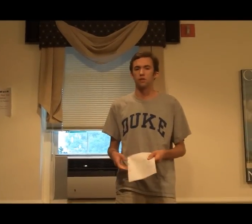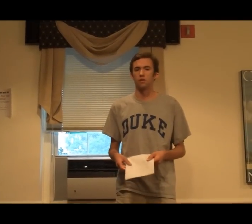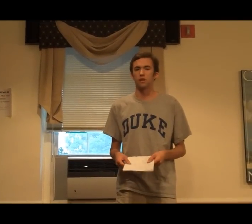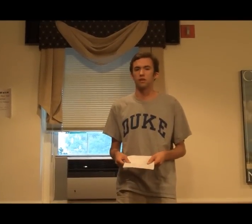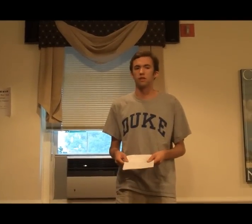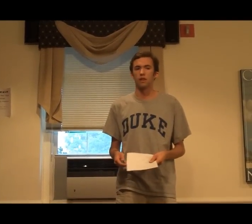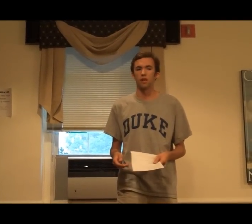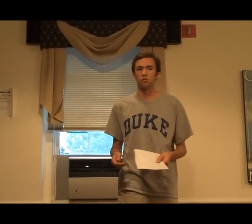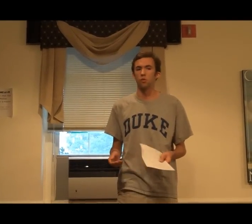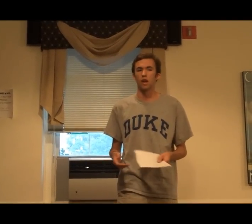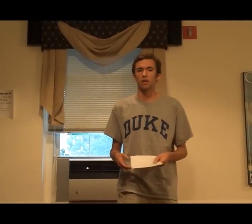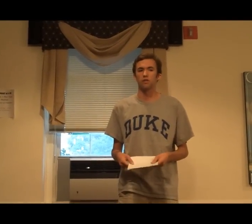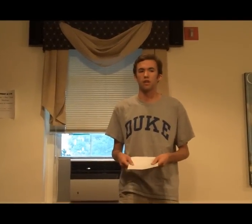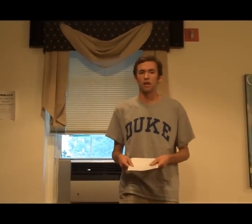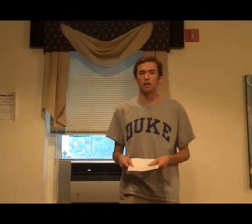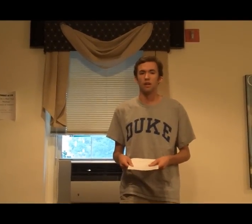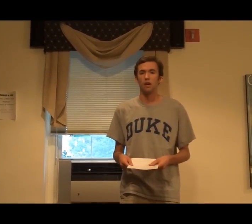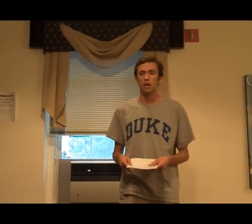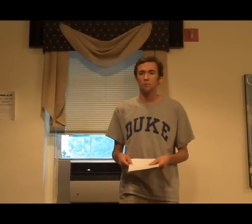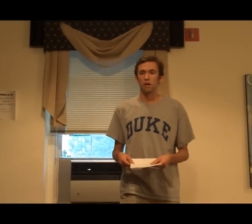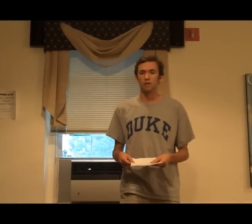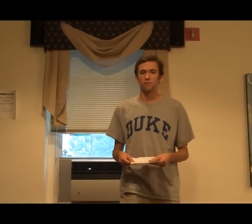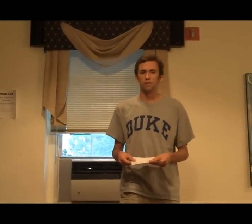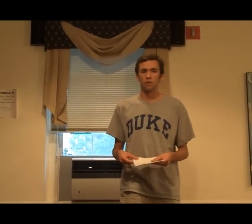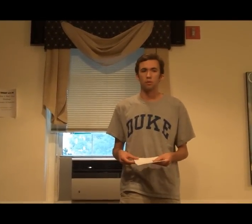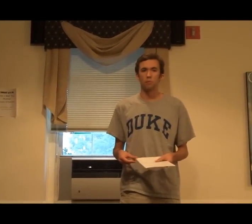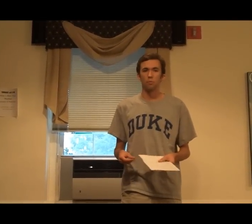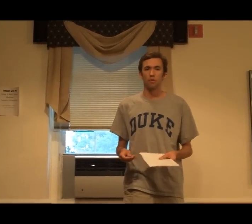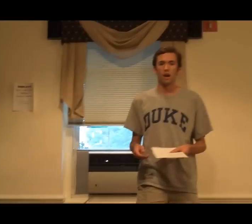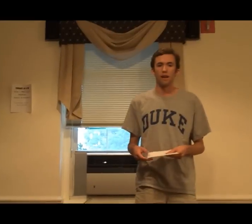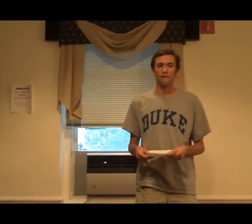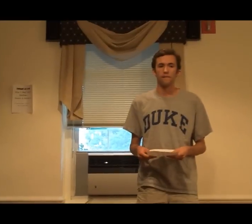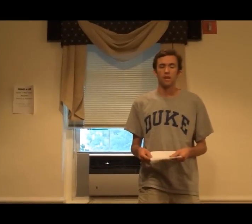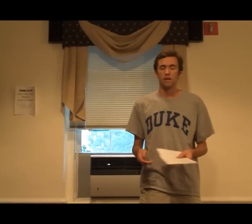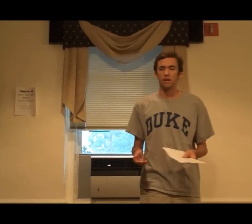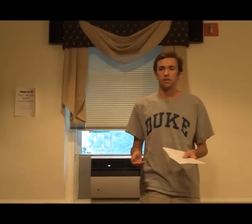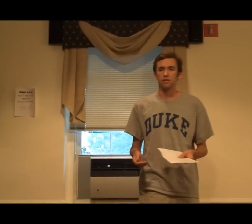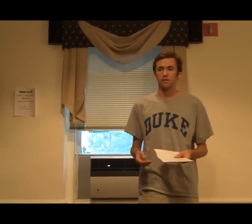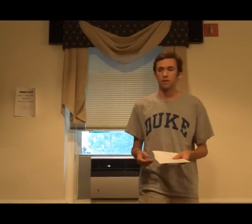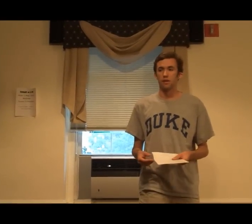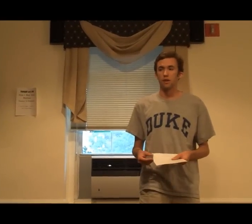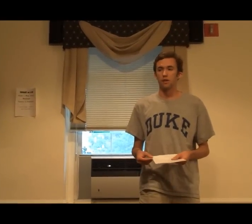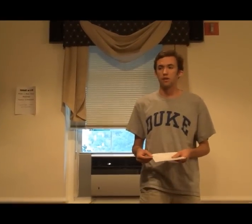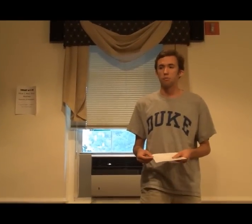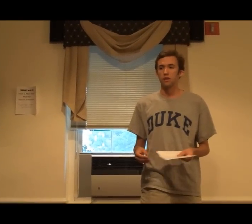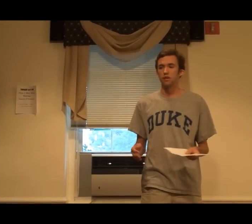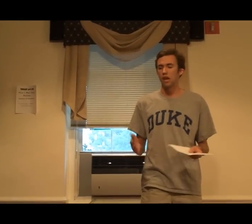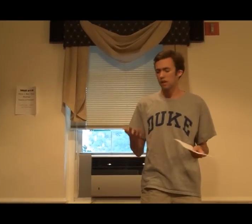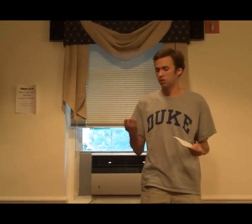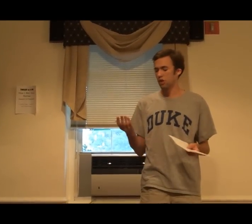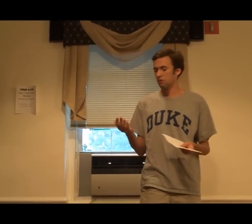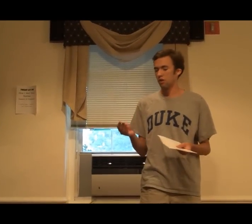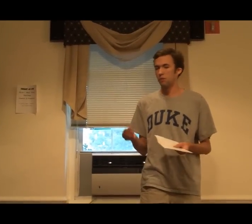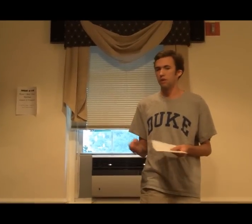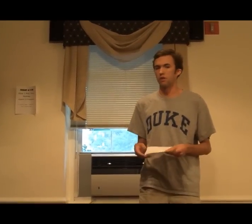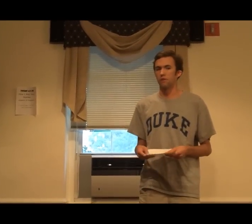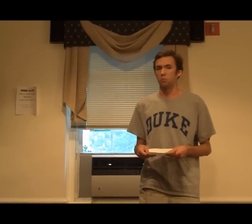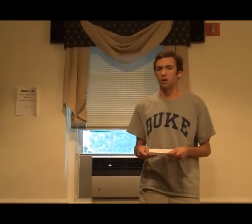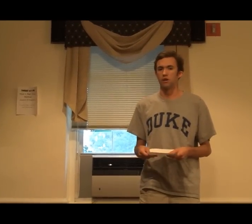doing is in sign language. We can't understand it. But the problem with that is that the Chimpanzee's hands are shaped a little bit differently from ours.